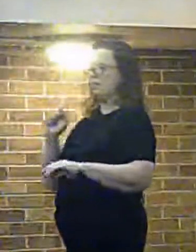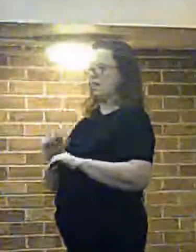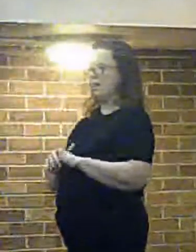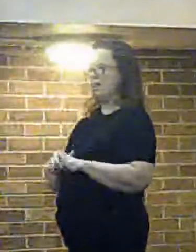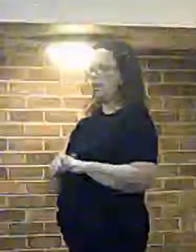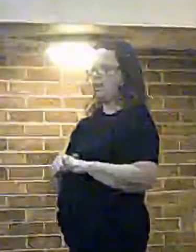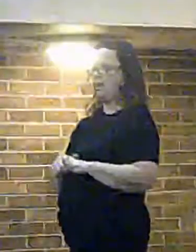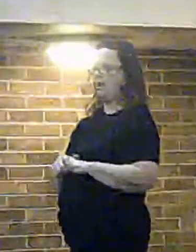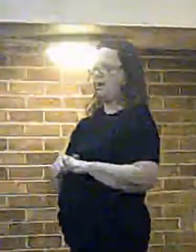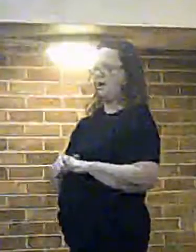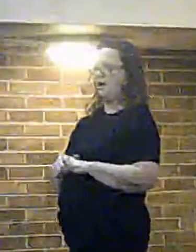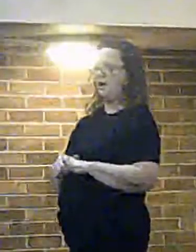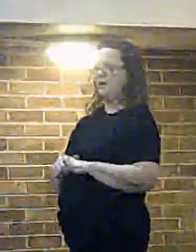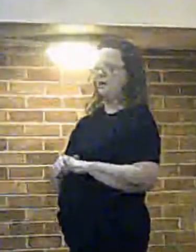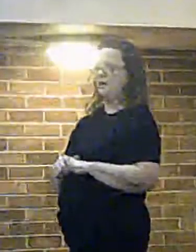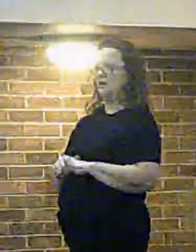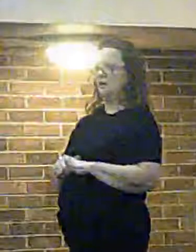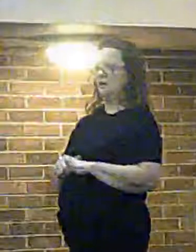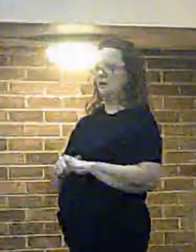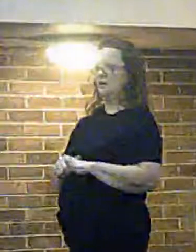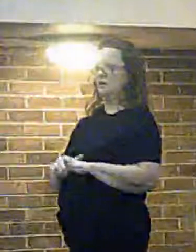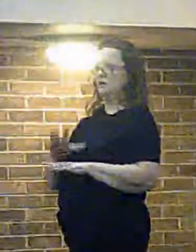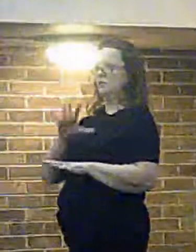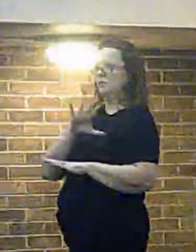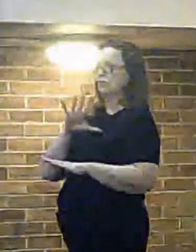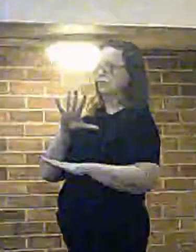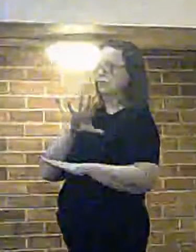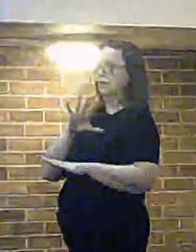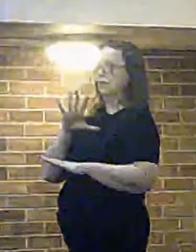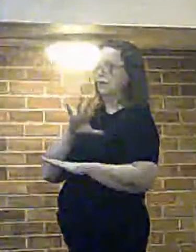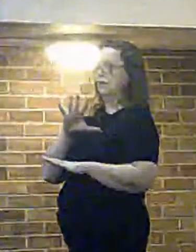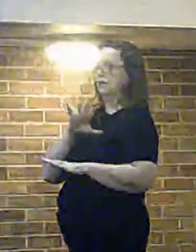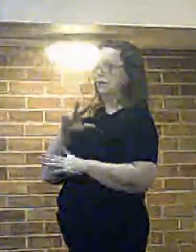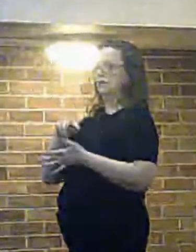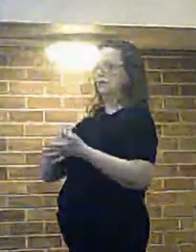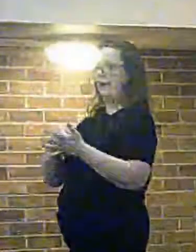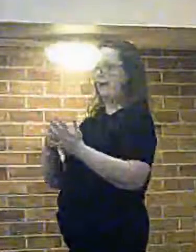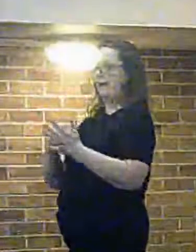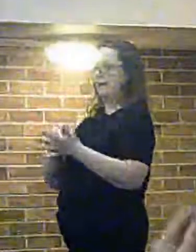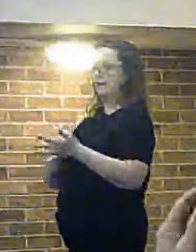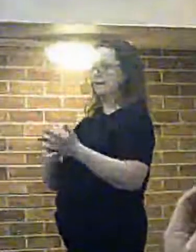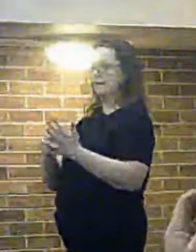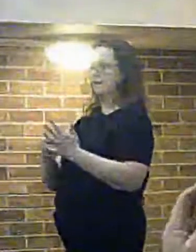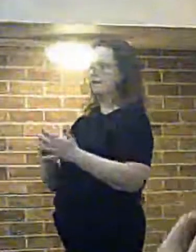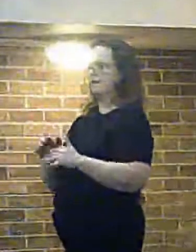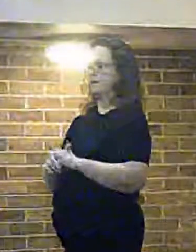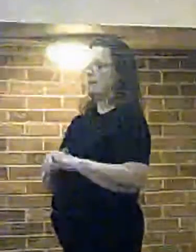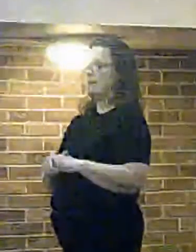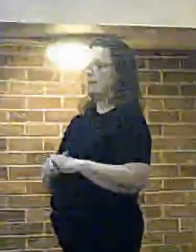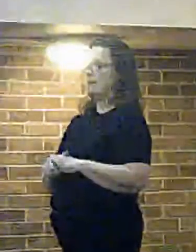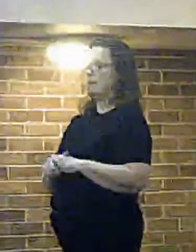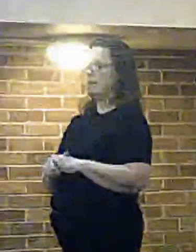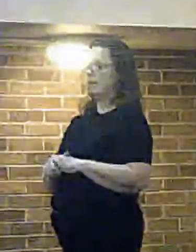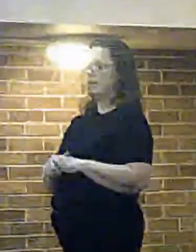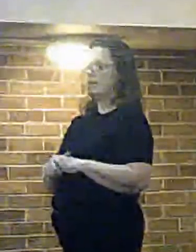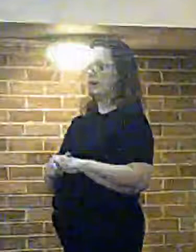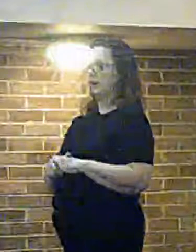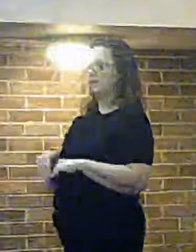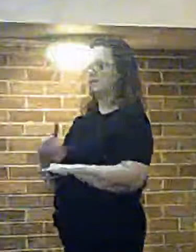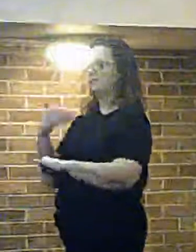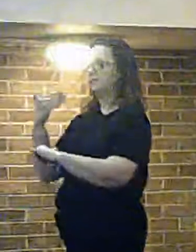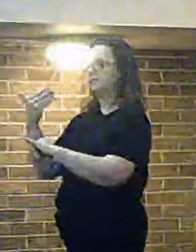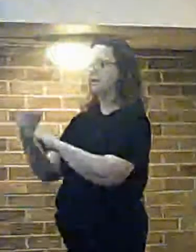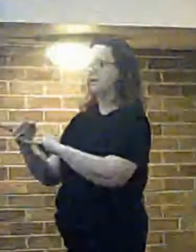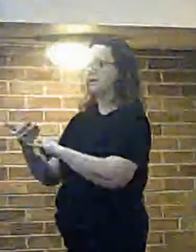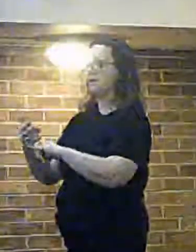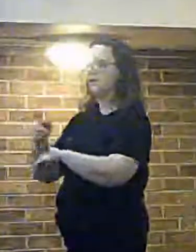existing planning, and therefore, until such time as it isn't, then we have to pursue